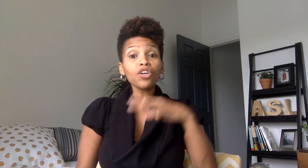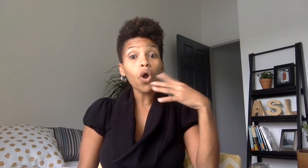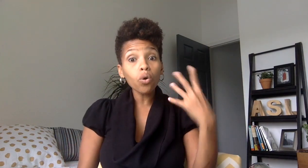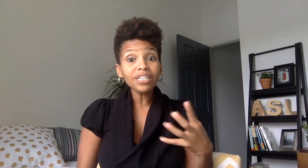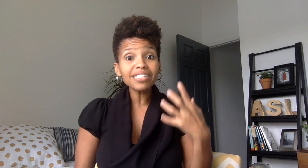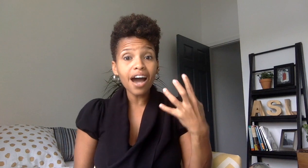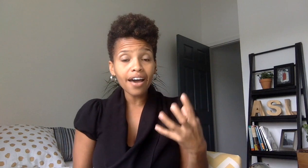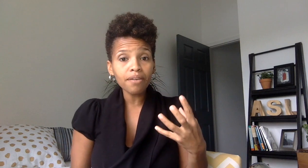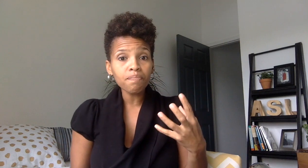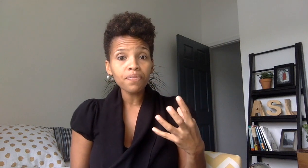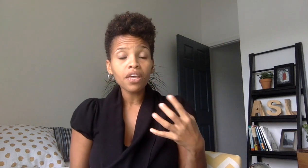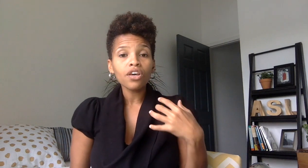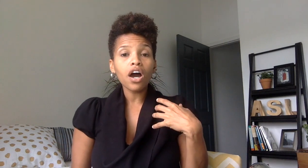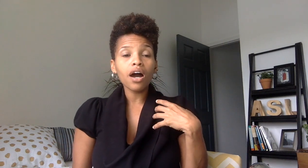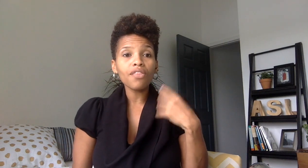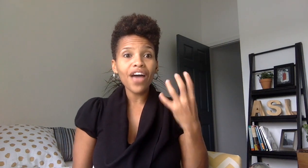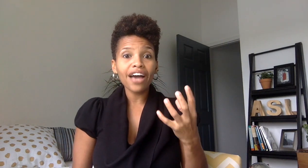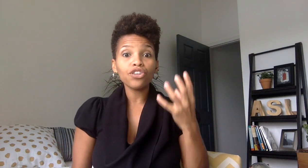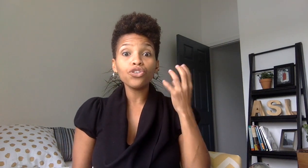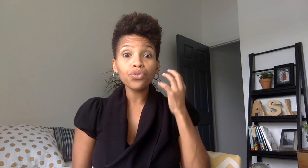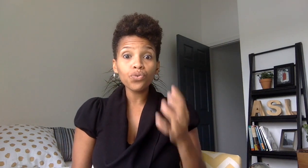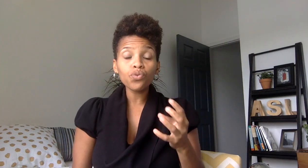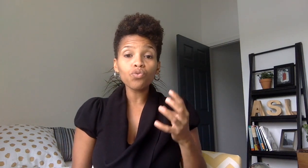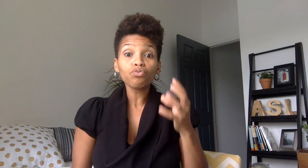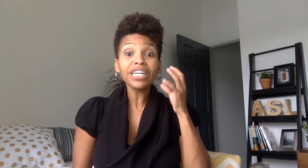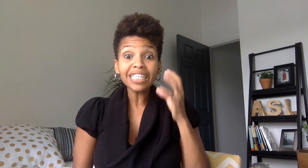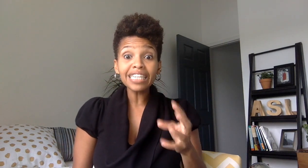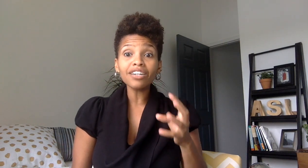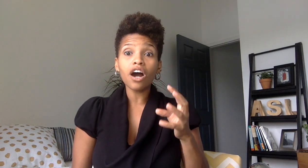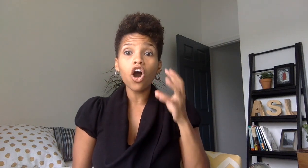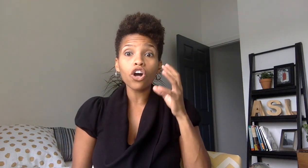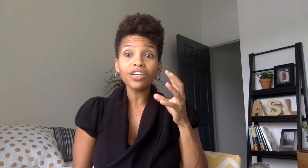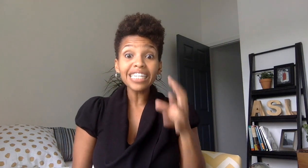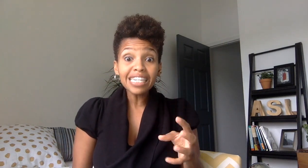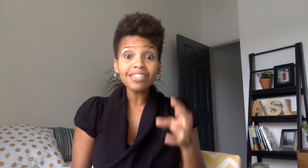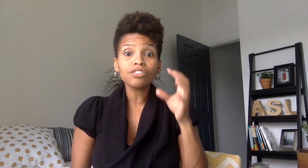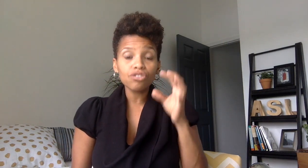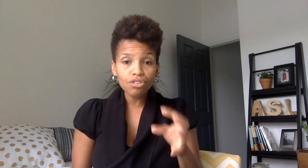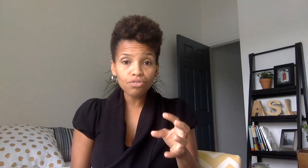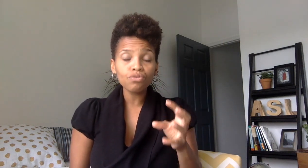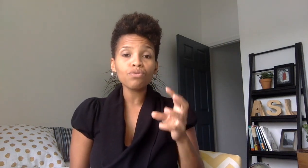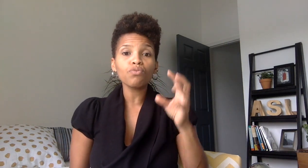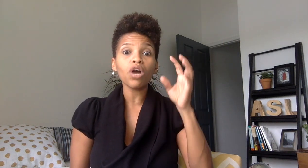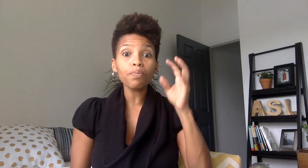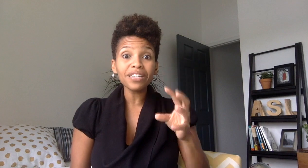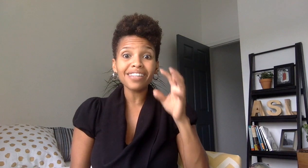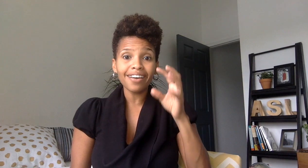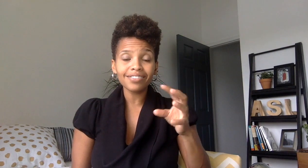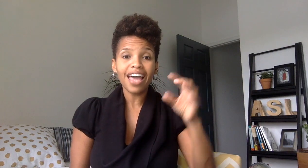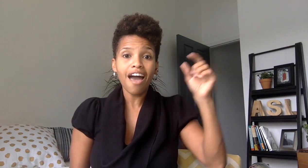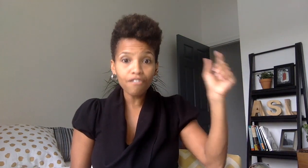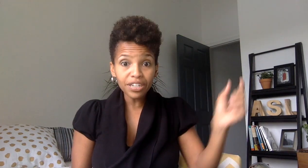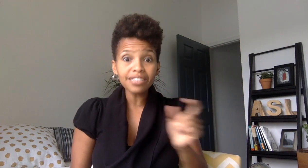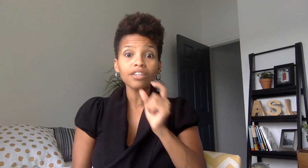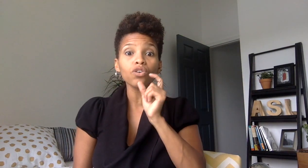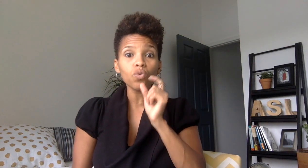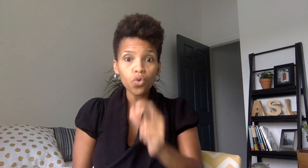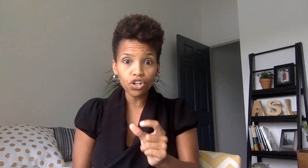only time uh that you really need to represent every single word